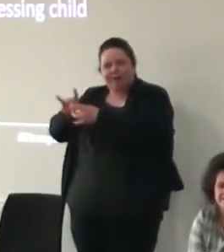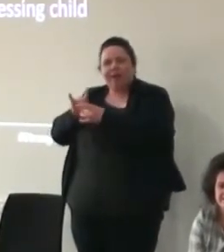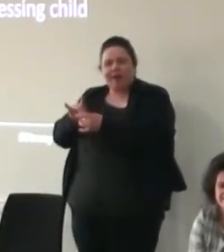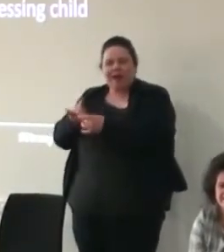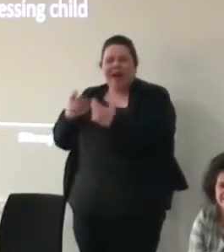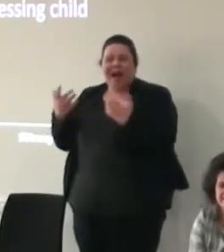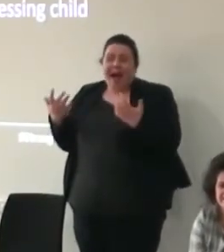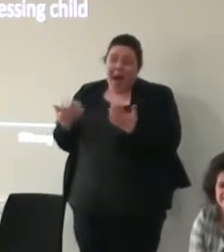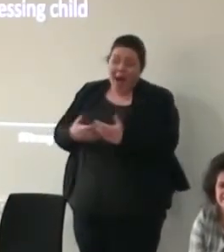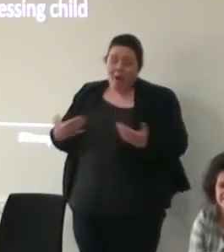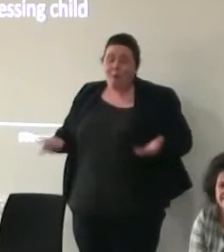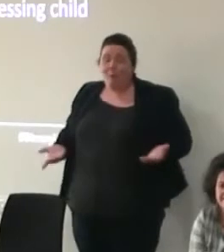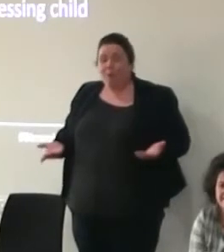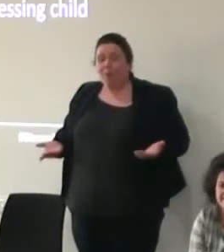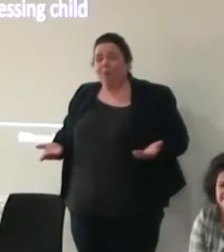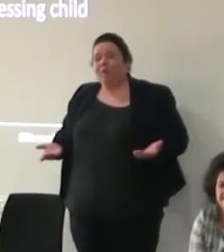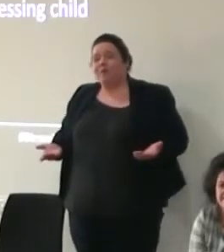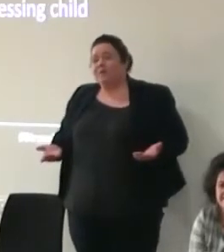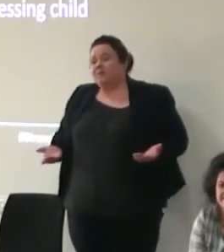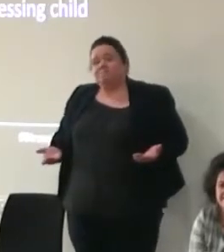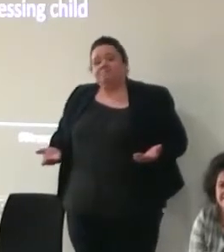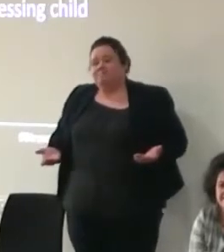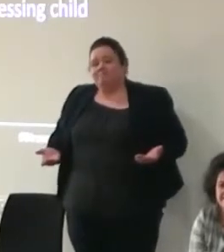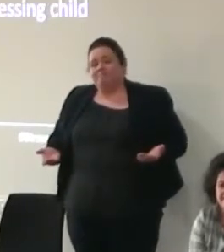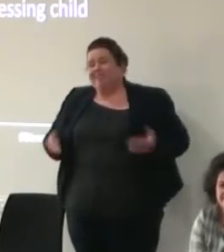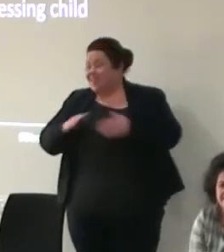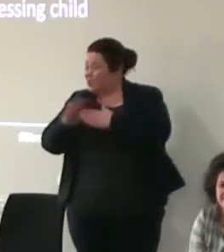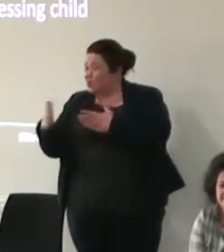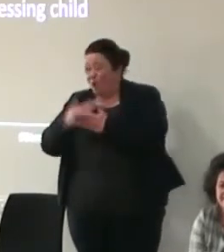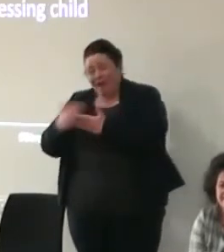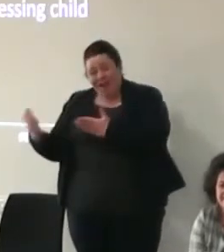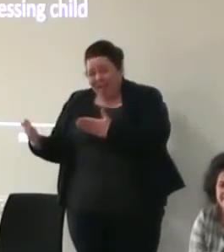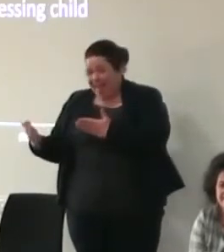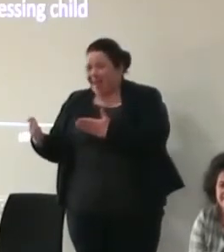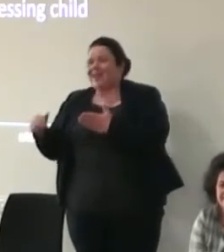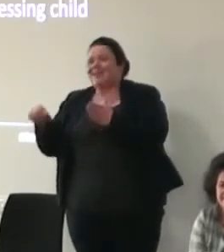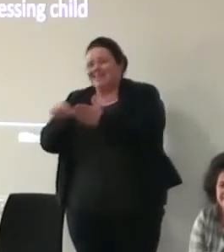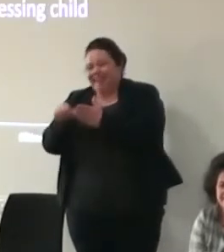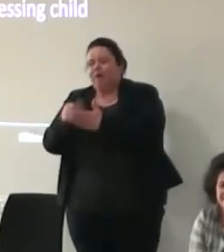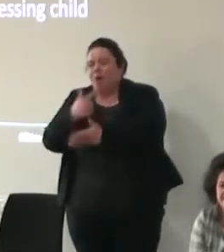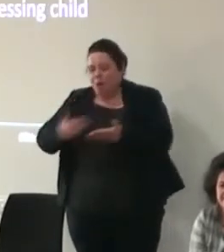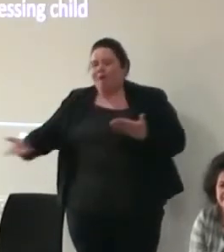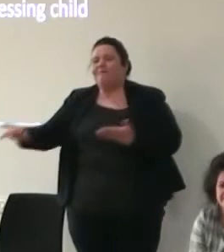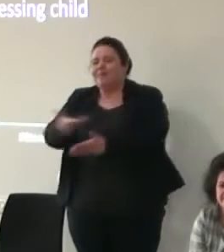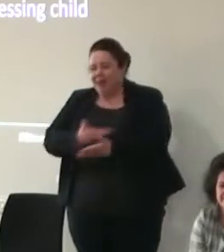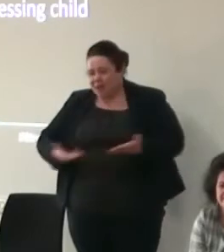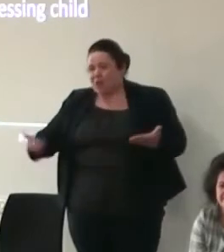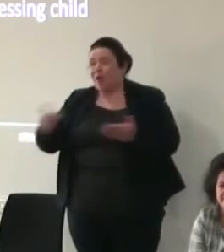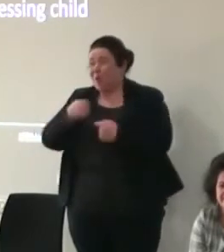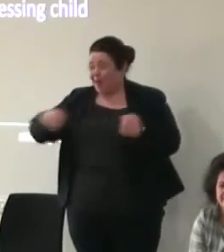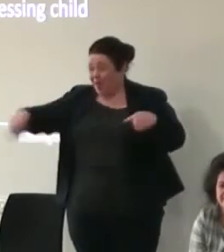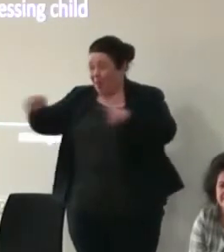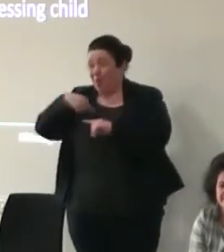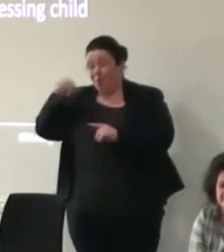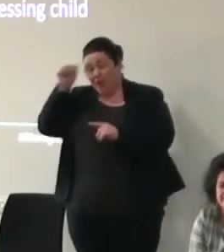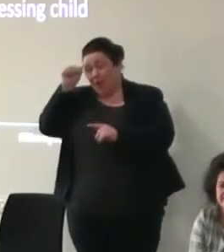how we do that isn't entirely clear and it's a difficult conversation to have at a time when we know that